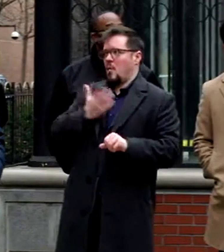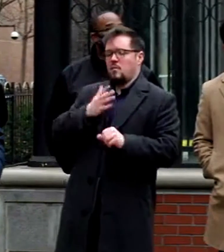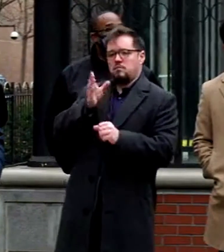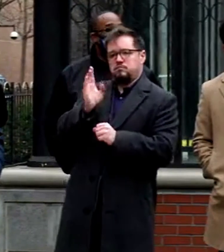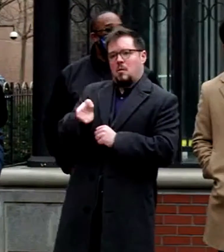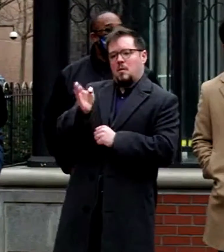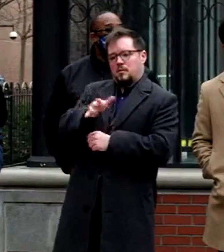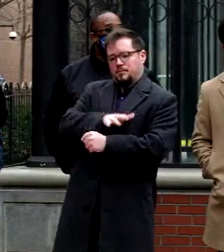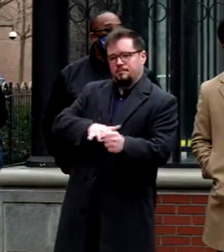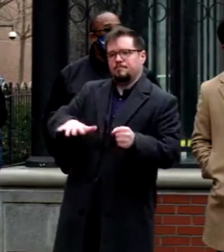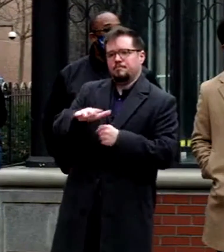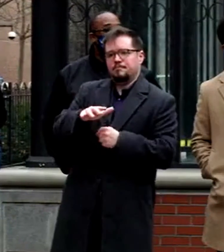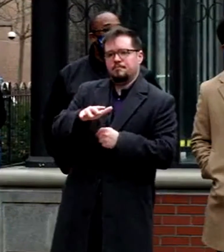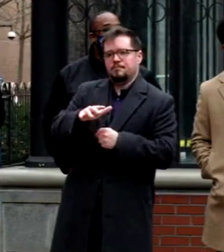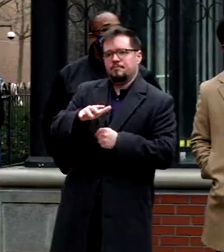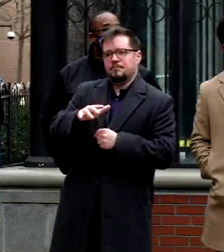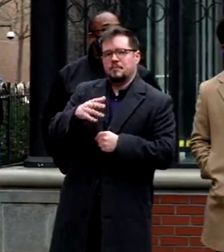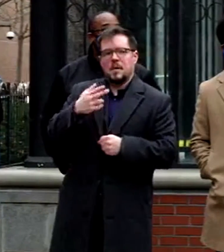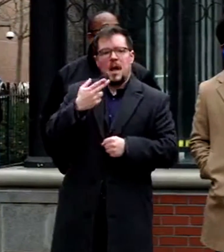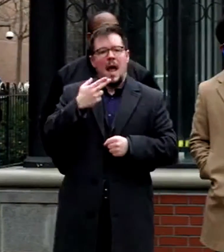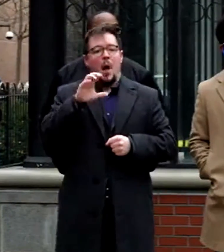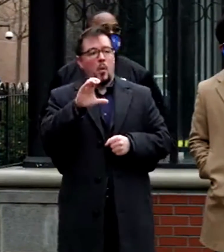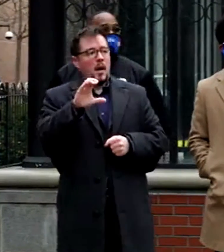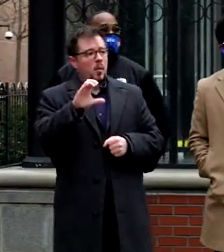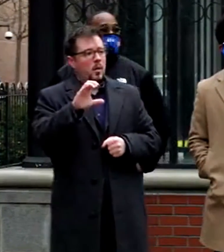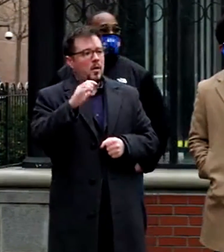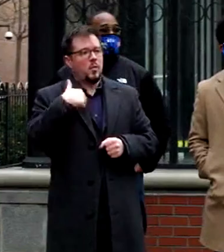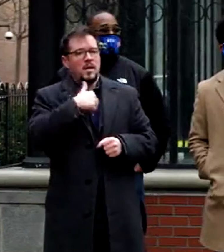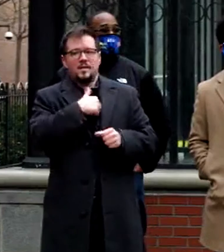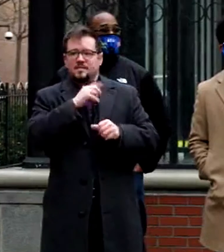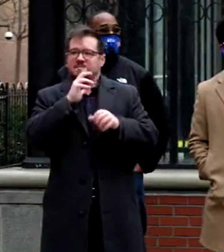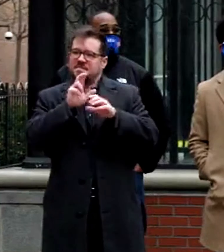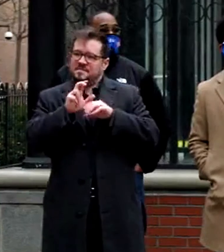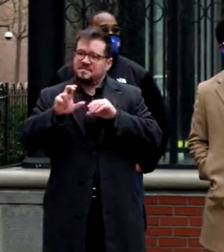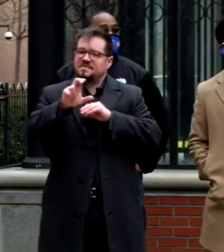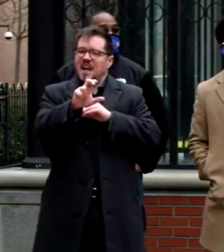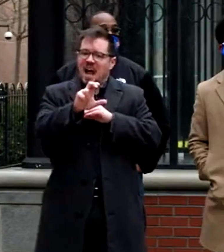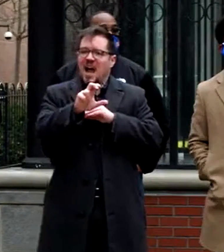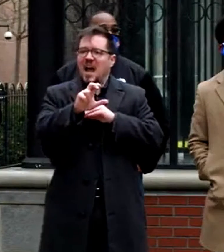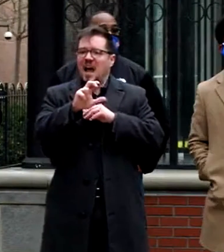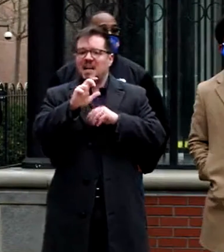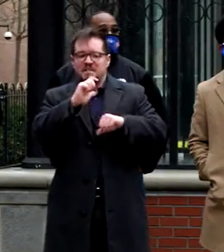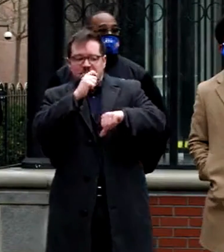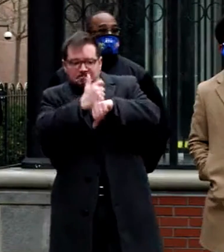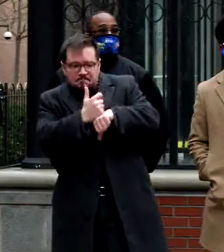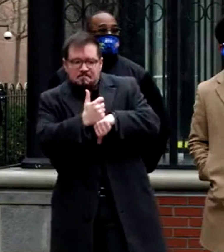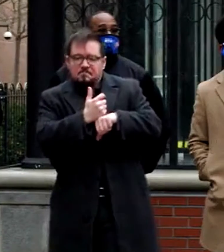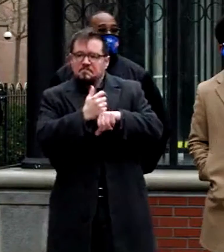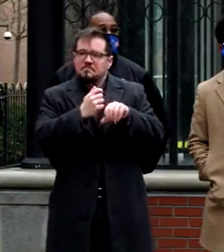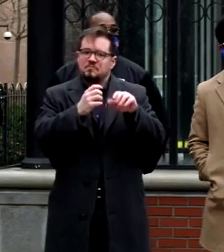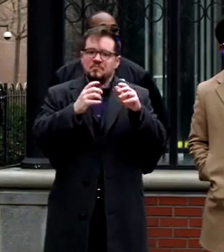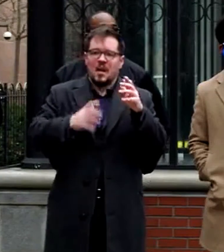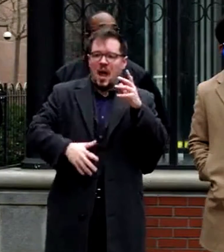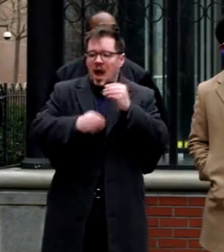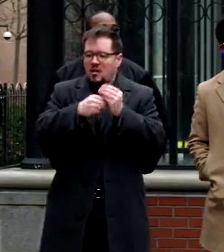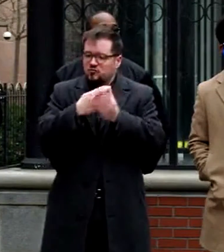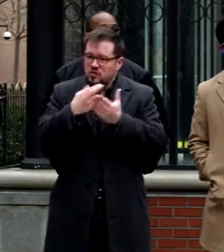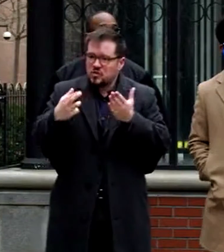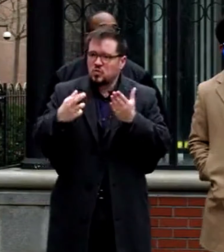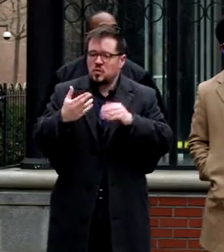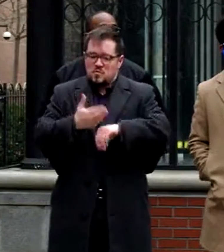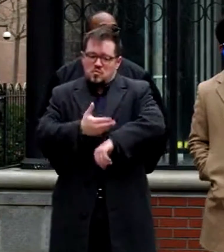In Howard County, we have invested in infrastructure to add resources, improve communities, and increase